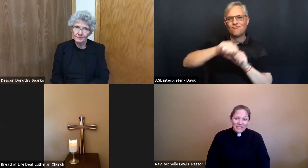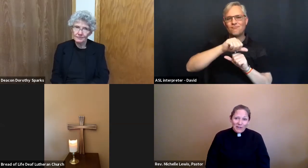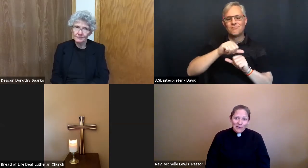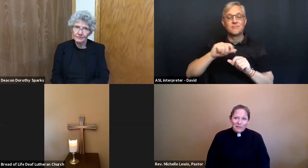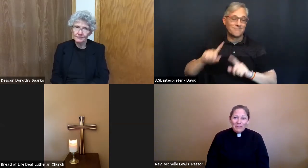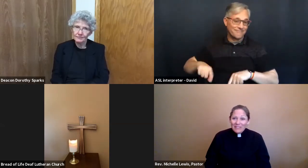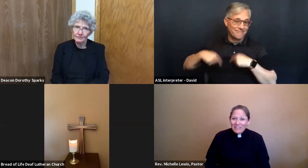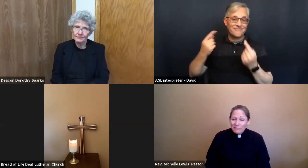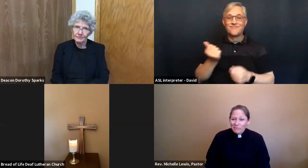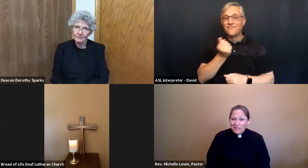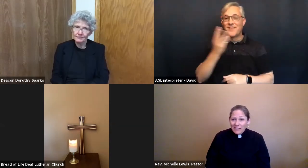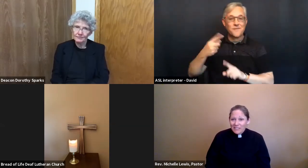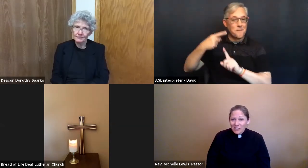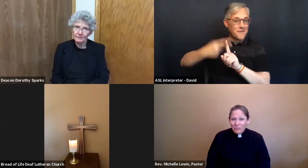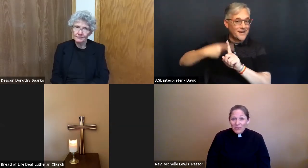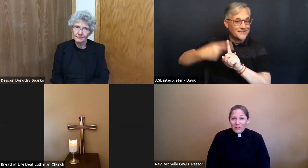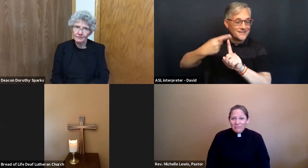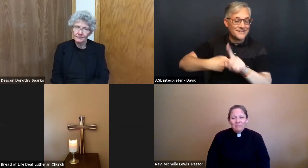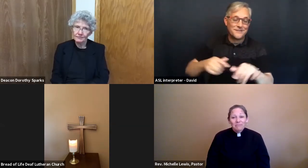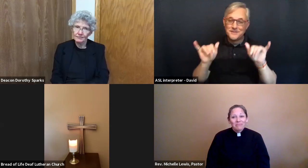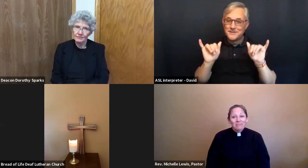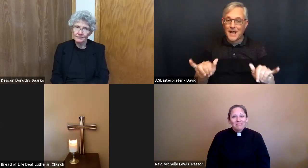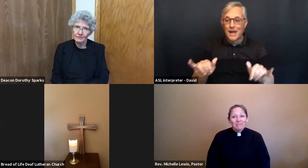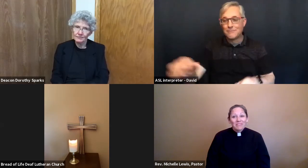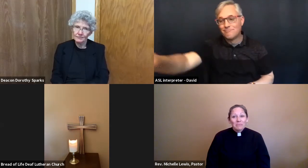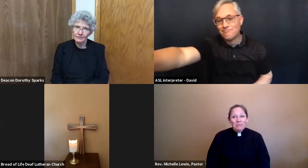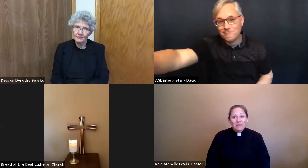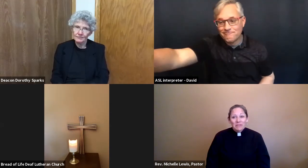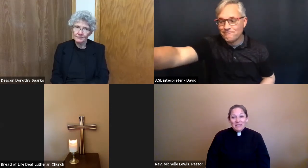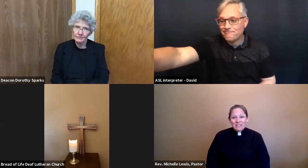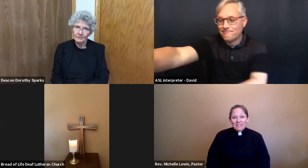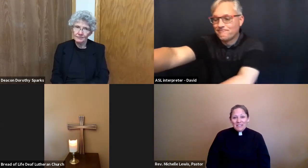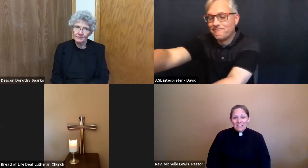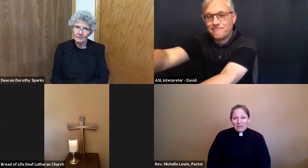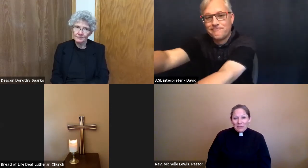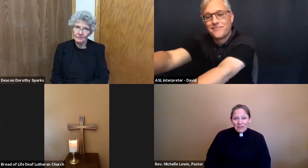now you may need to text someone maybe you need to send an email